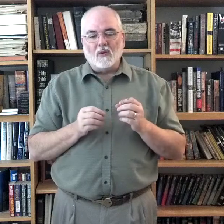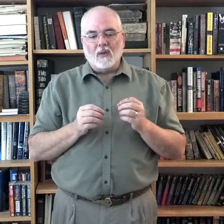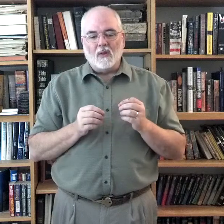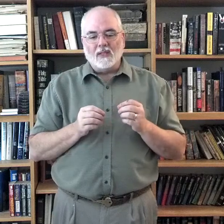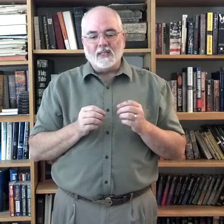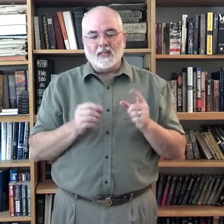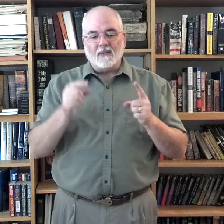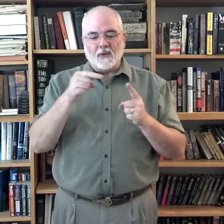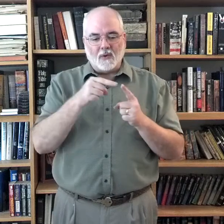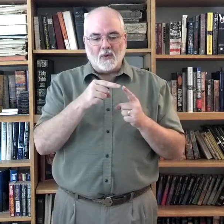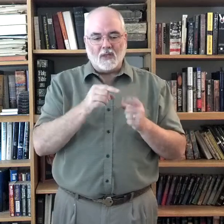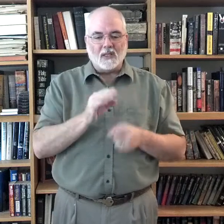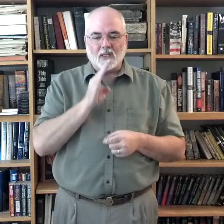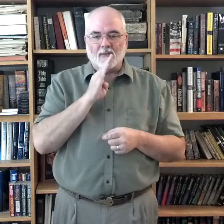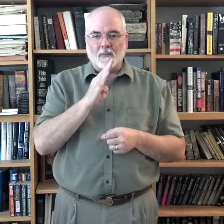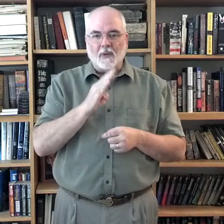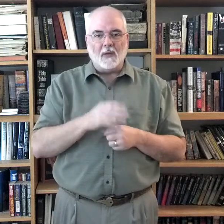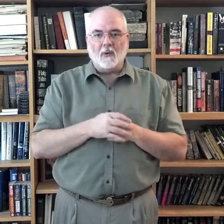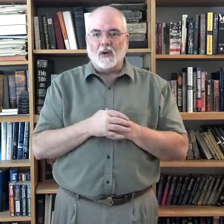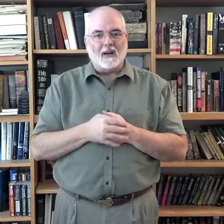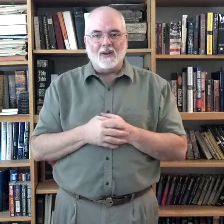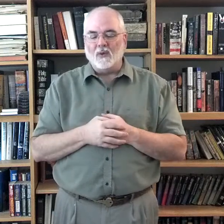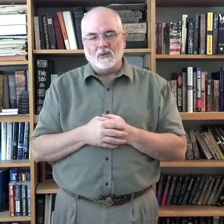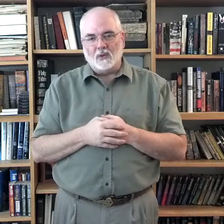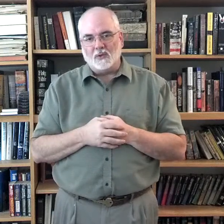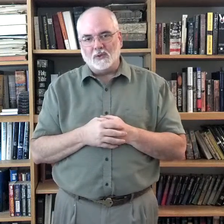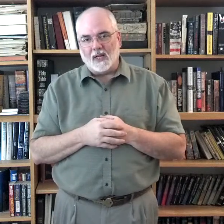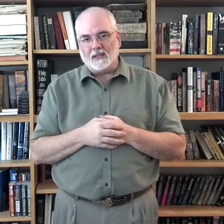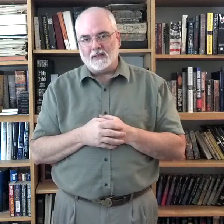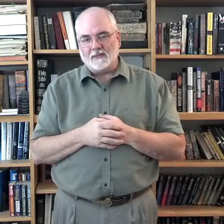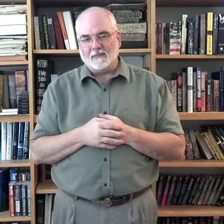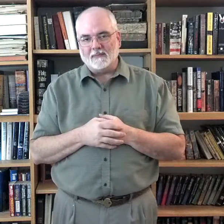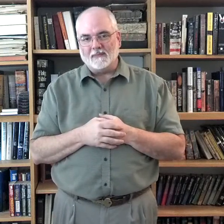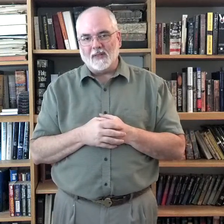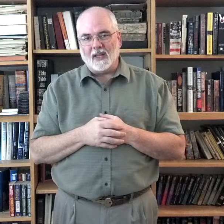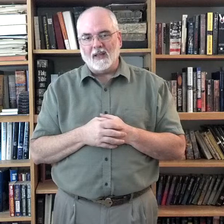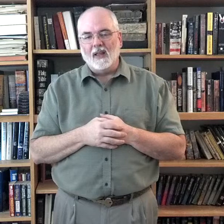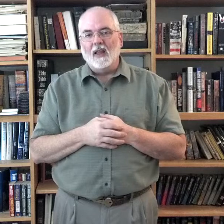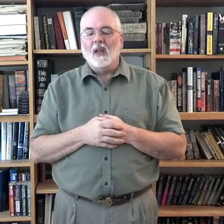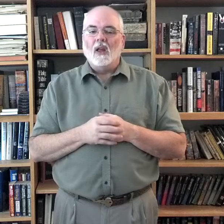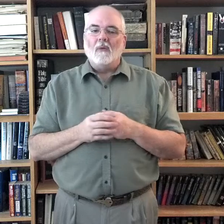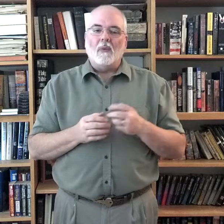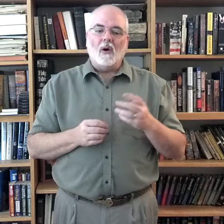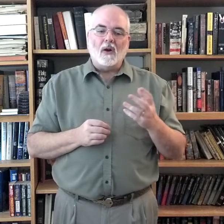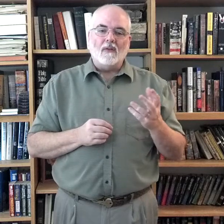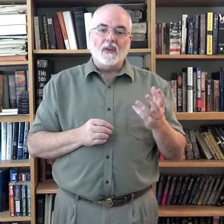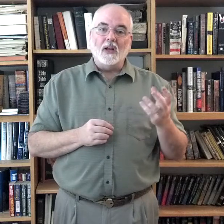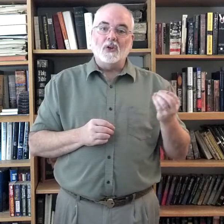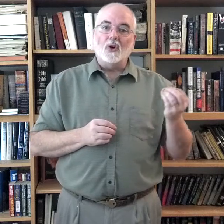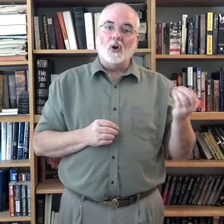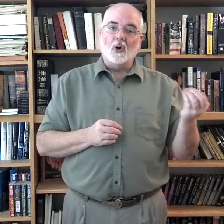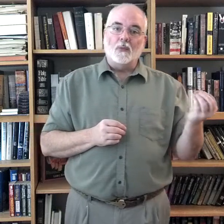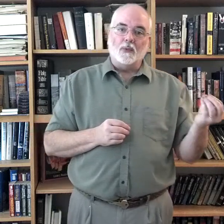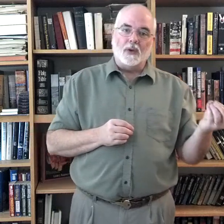This is a sign for 2 and this is a sign for B, but we're not going to use those two signs. Okay? Part of interpreting